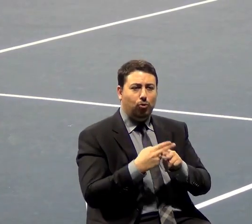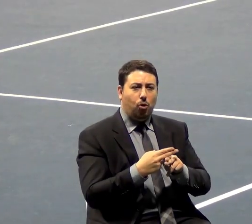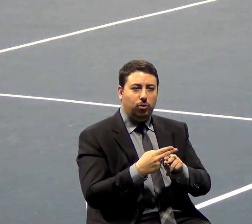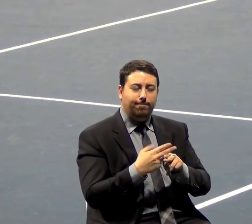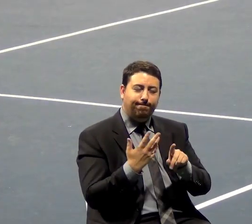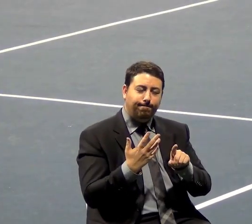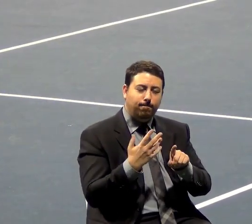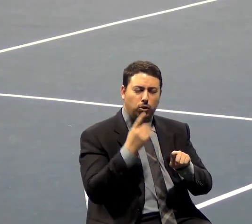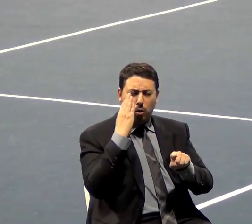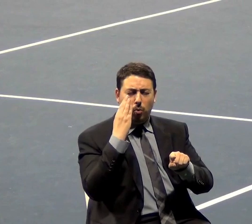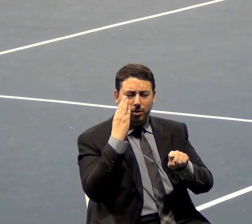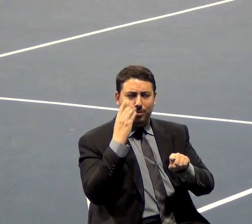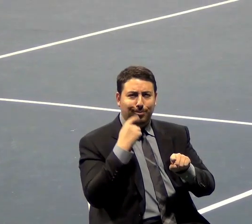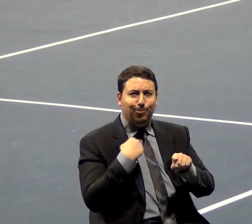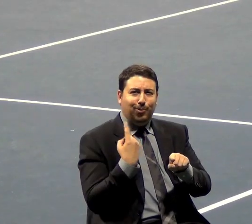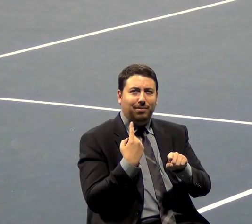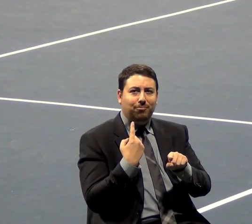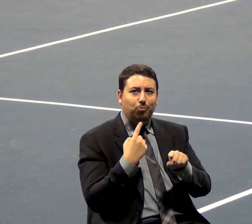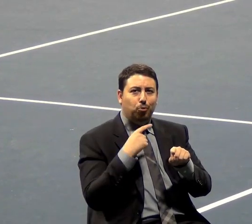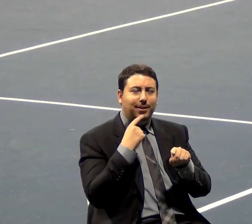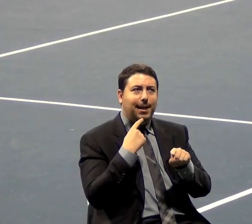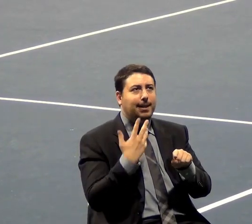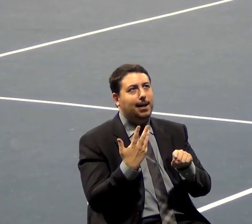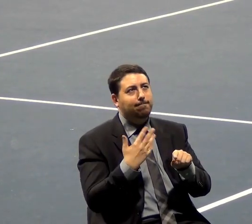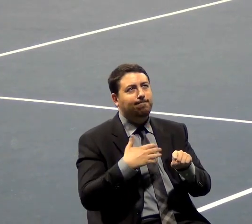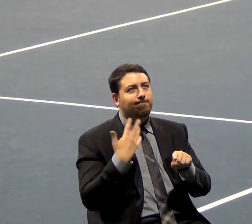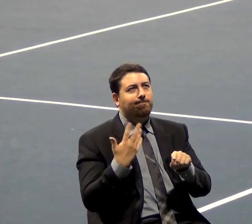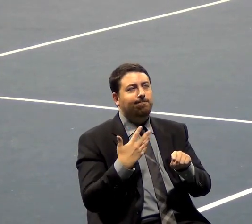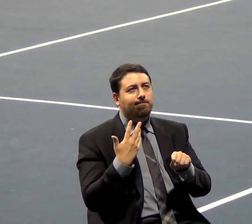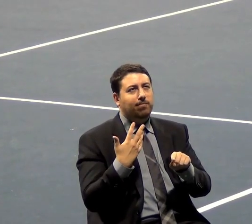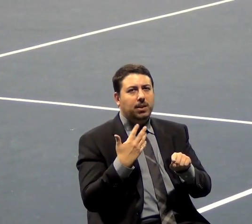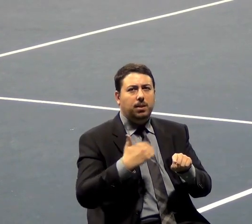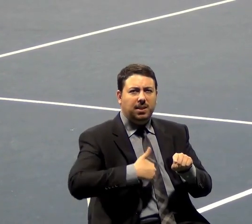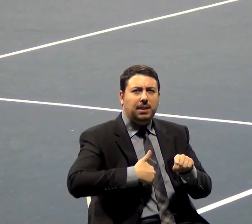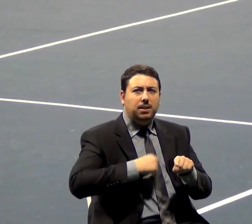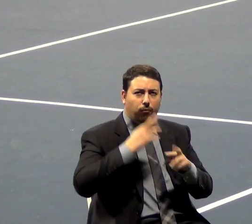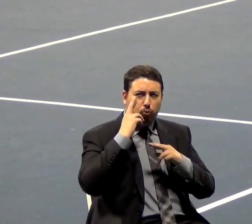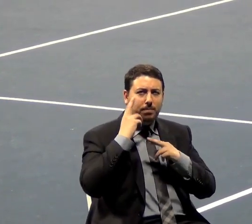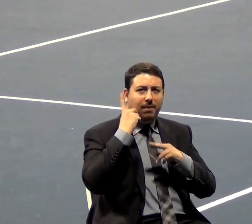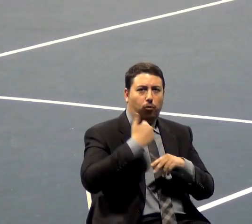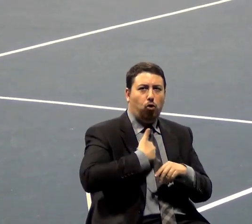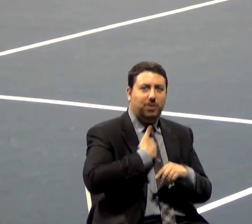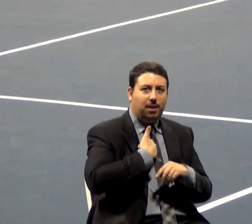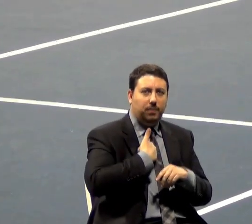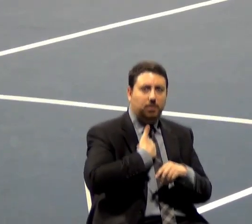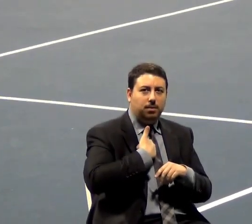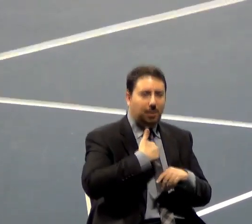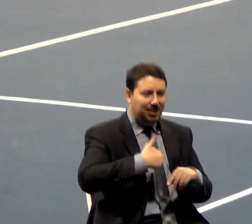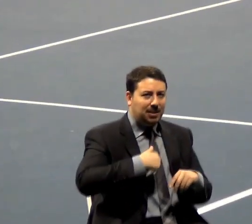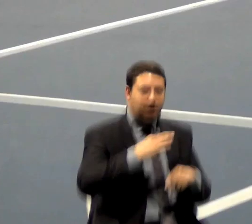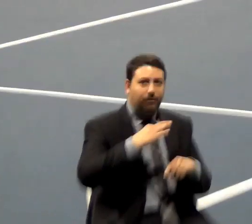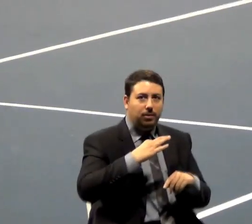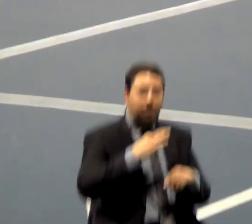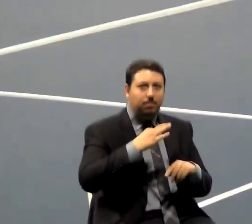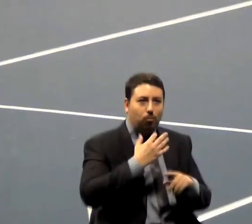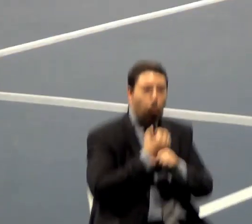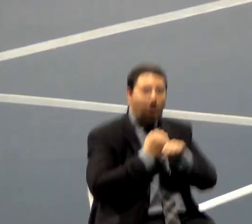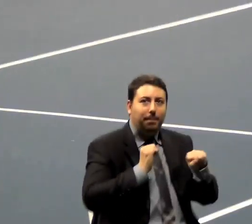something that we would say, a sense of respect for ourselves, a sense of well-being. Because if a person gets